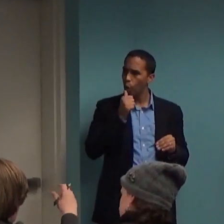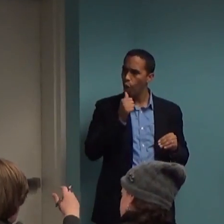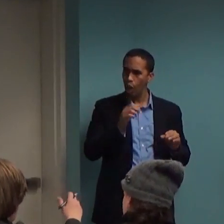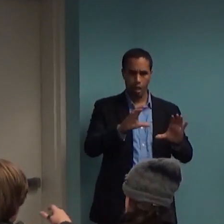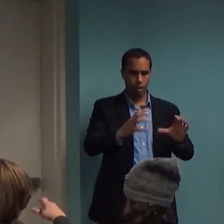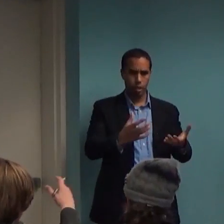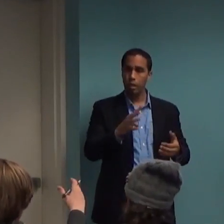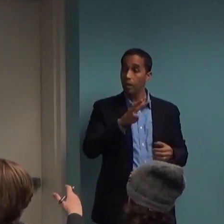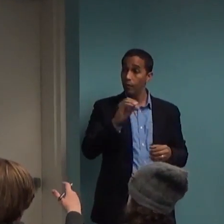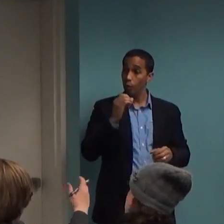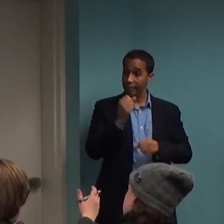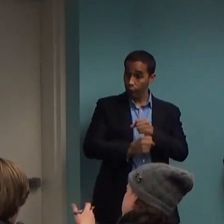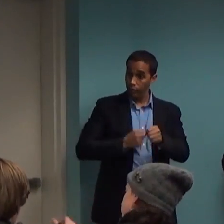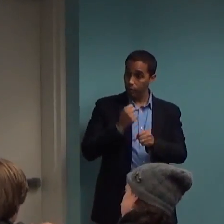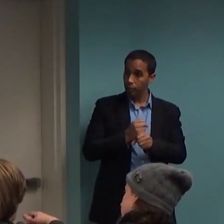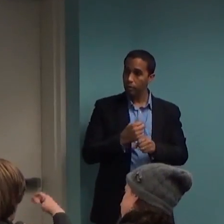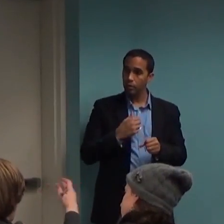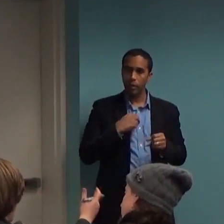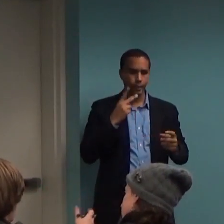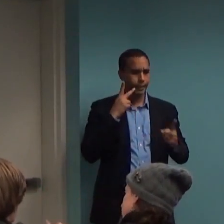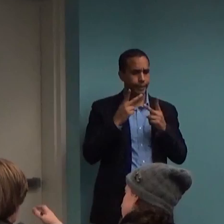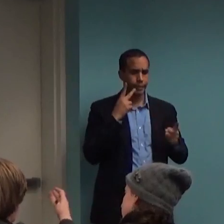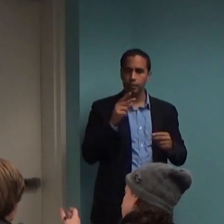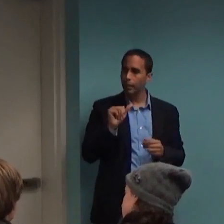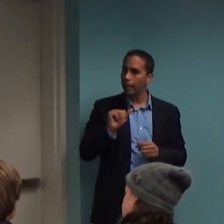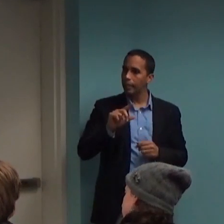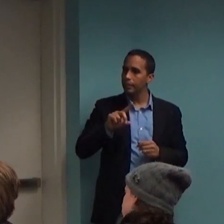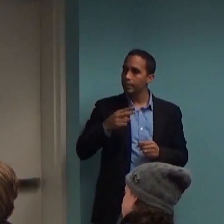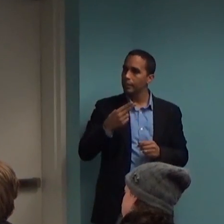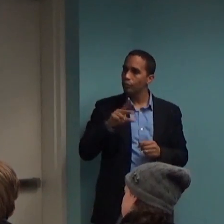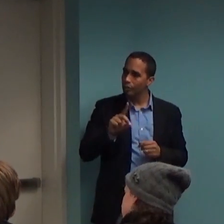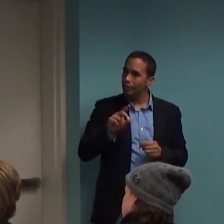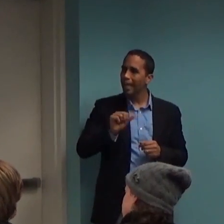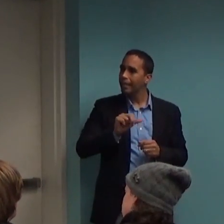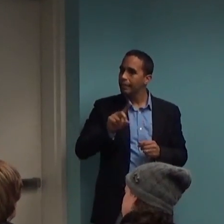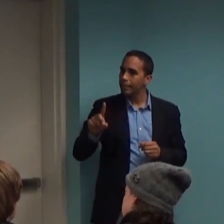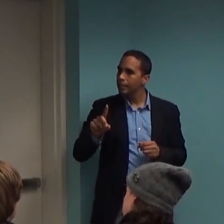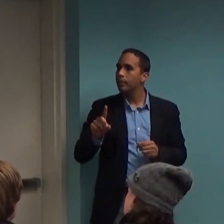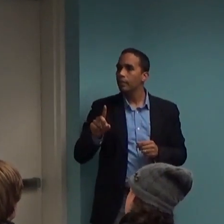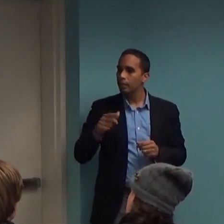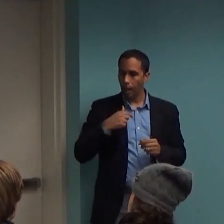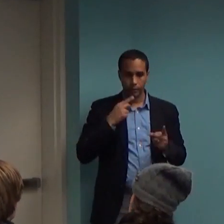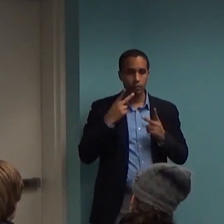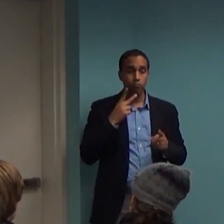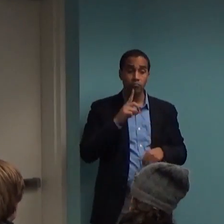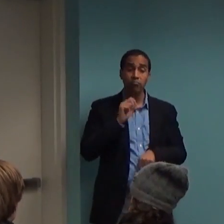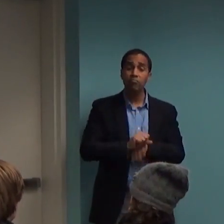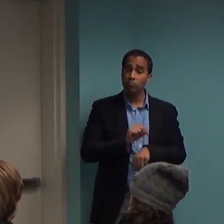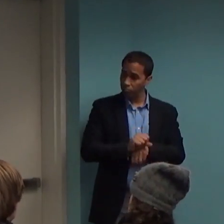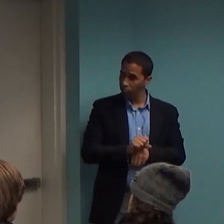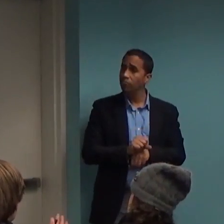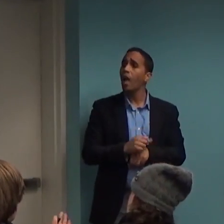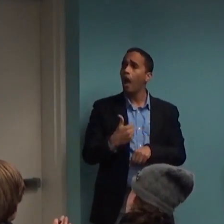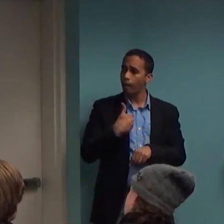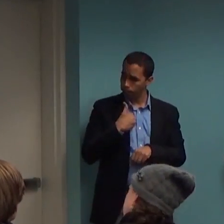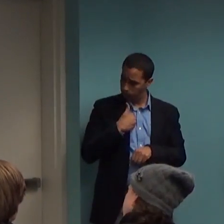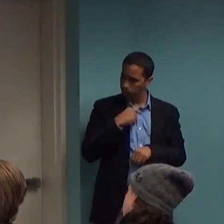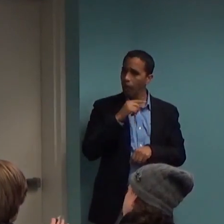the ADHD, ADD, right? Yeah, the necessity. There have been many cases where the